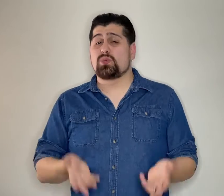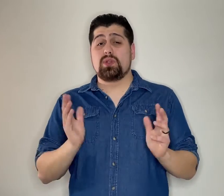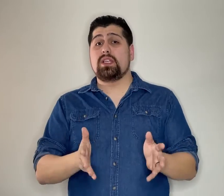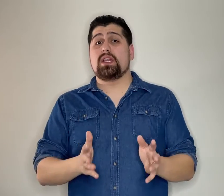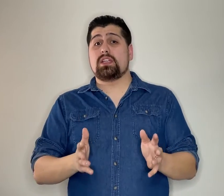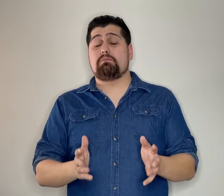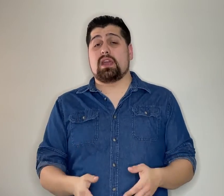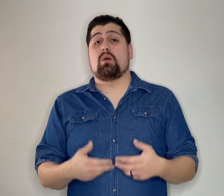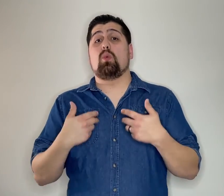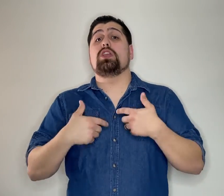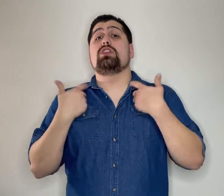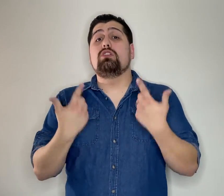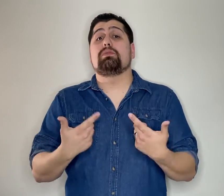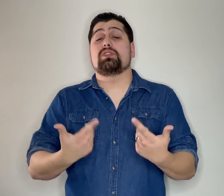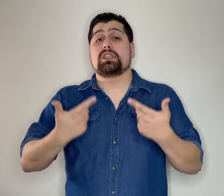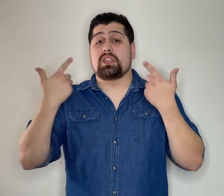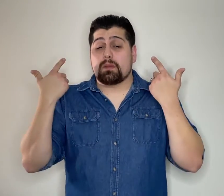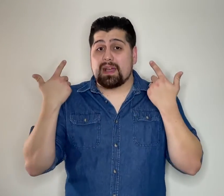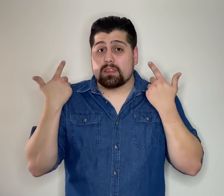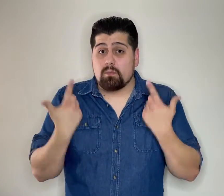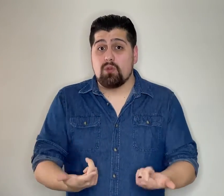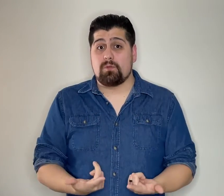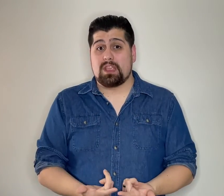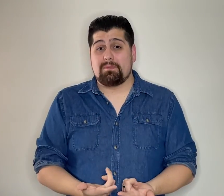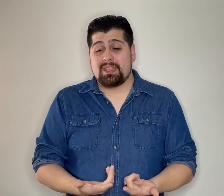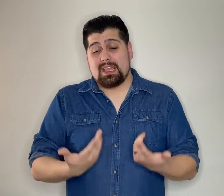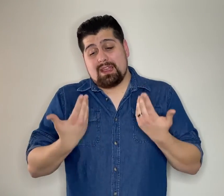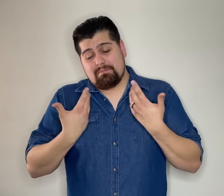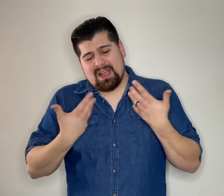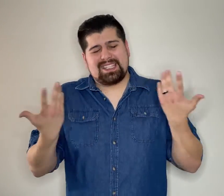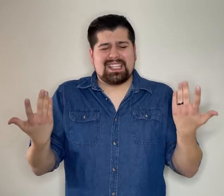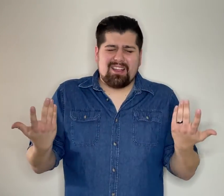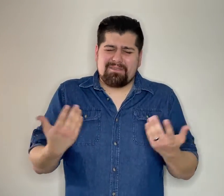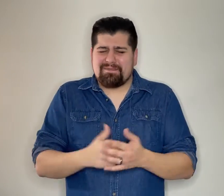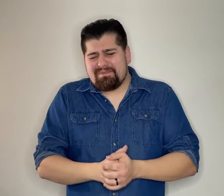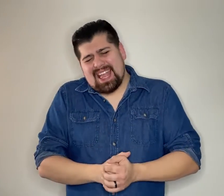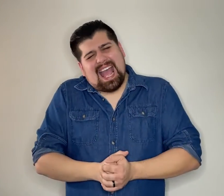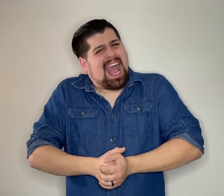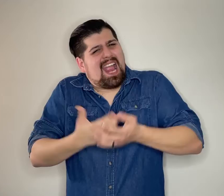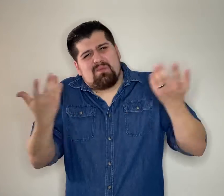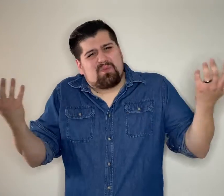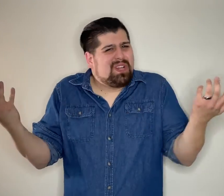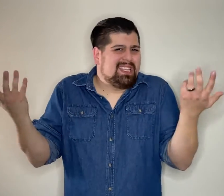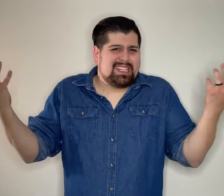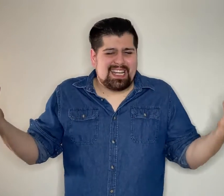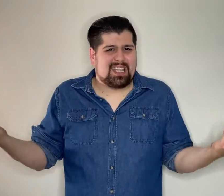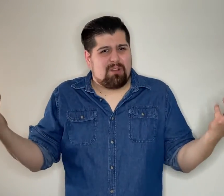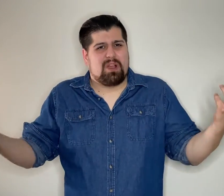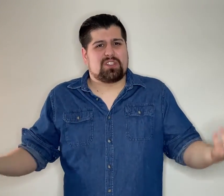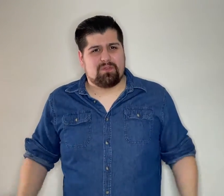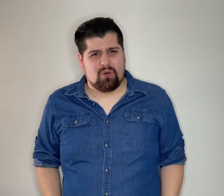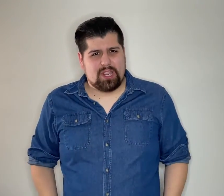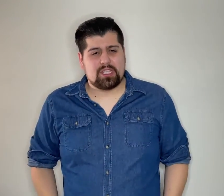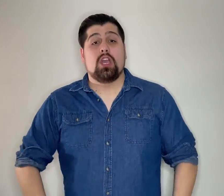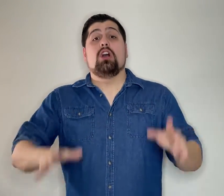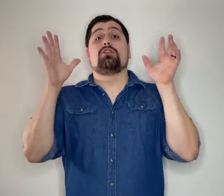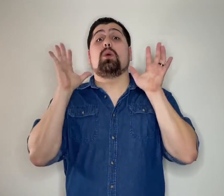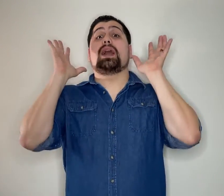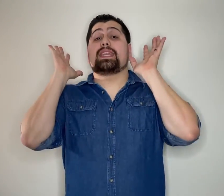Is really going to depend on what you personally think about the movie Myself, I really didn't care much for it Though I